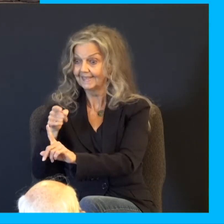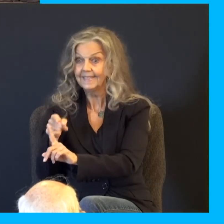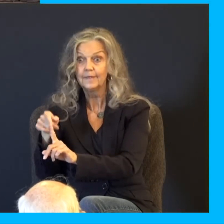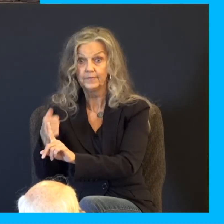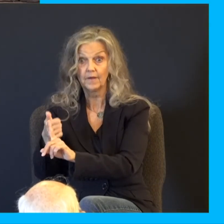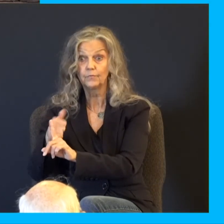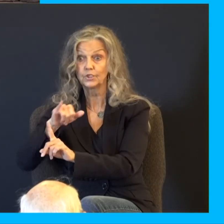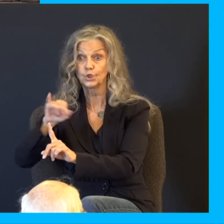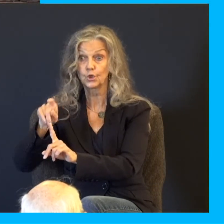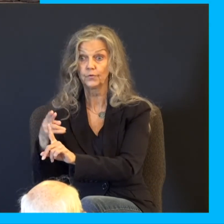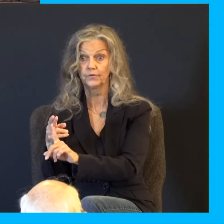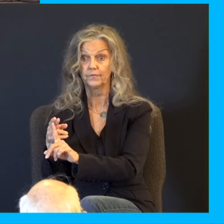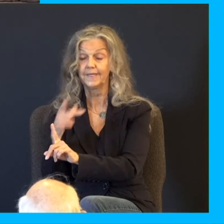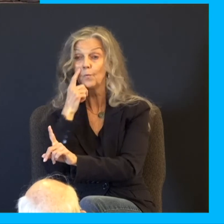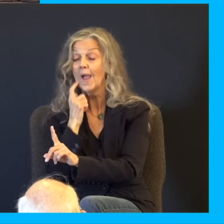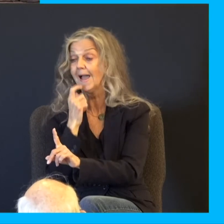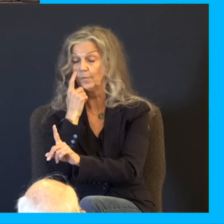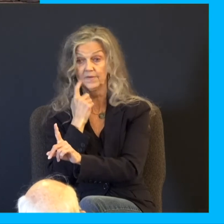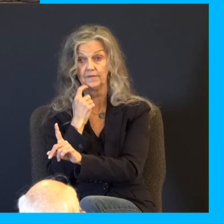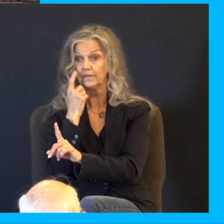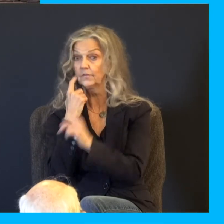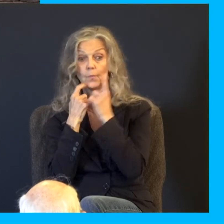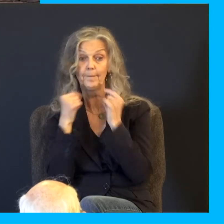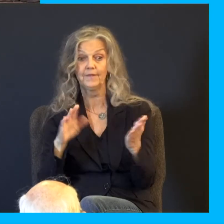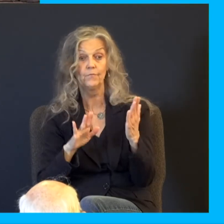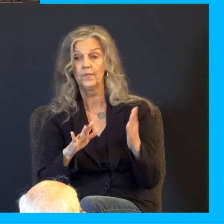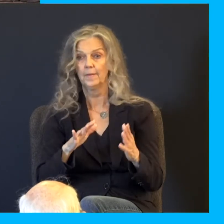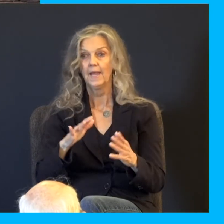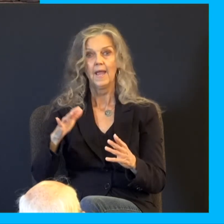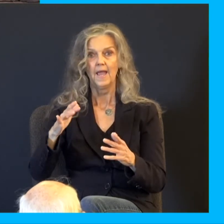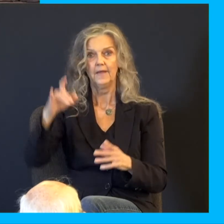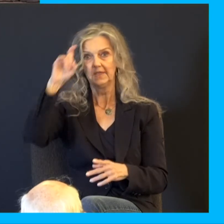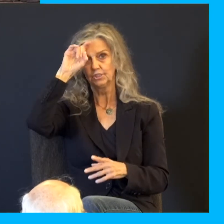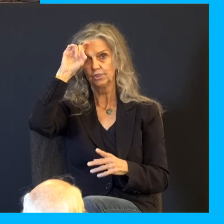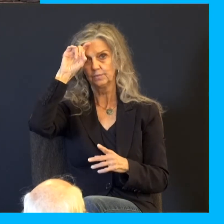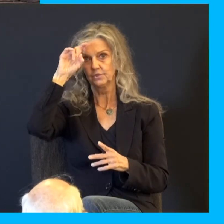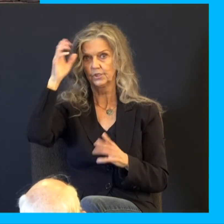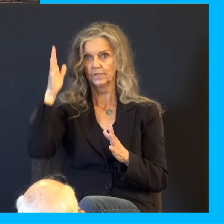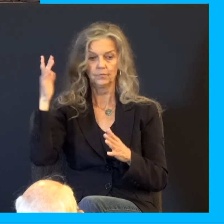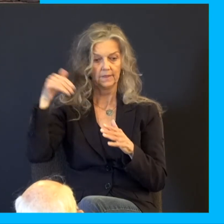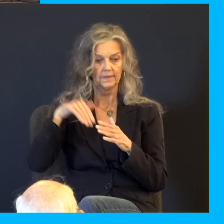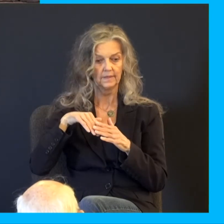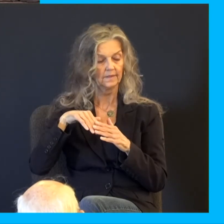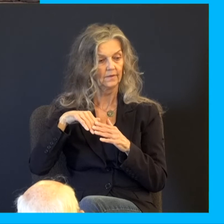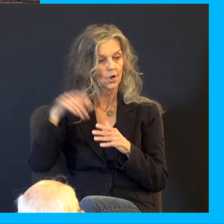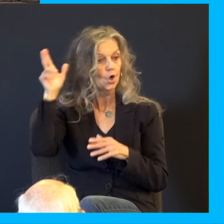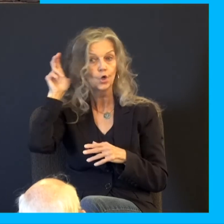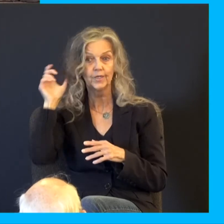And he wept aloud, so loud that the Egyptians literally of the house and of the house of Pharaoh heard it. So it was loud enough and long